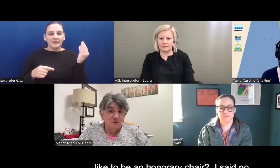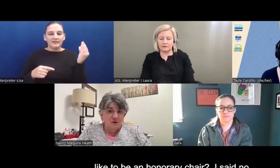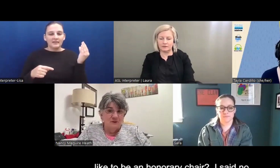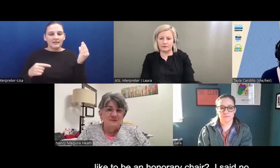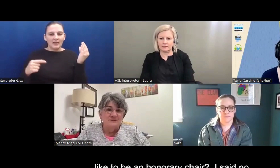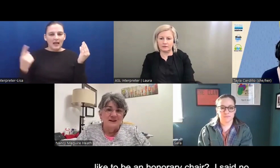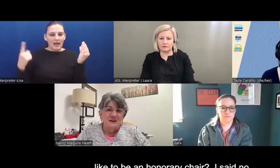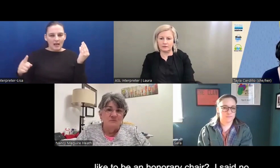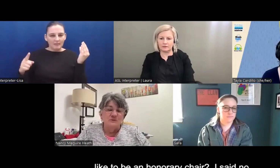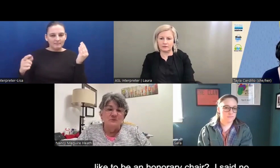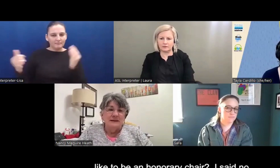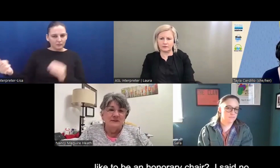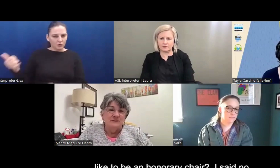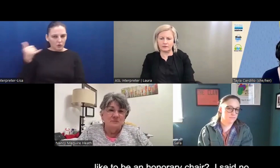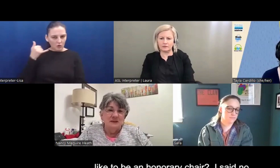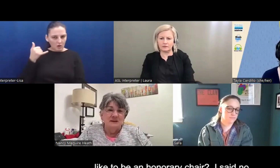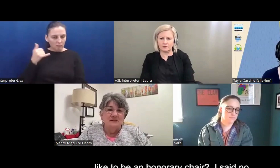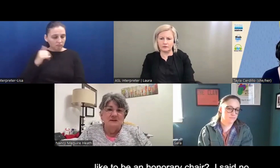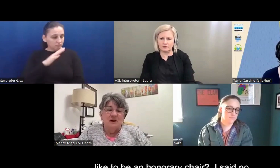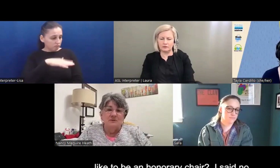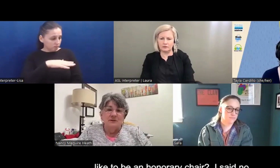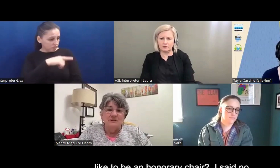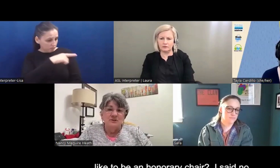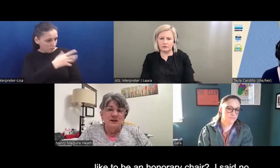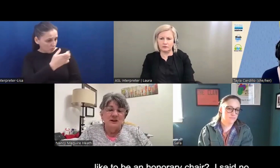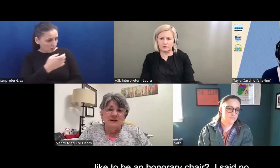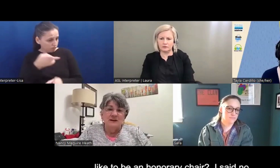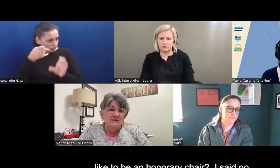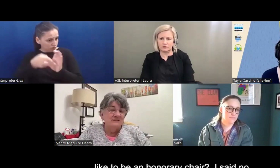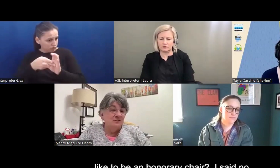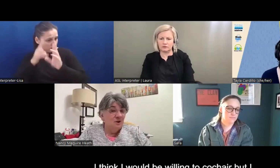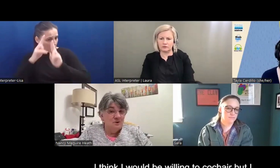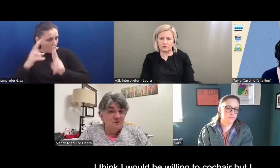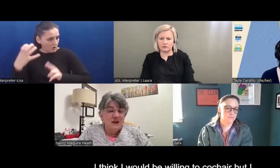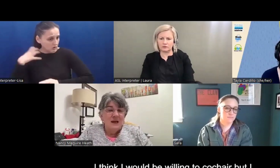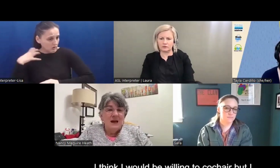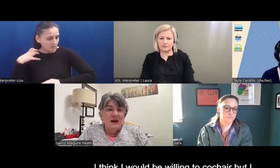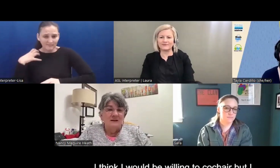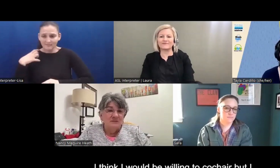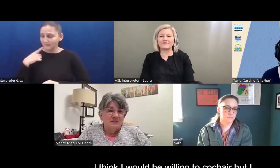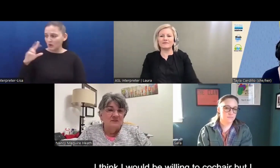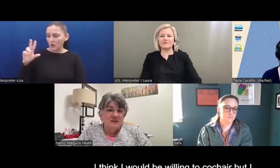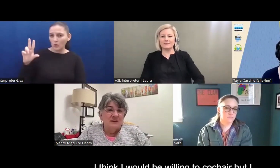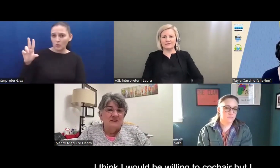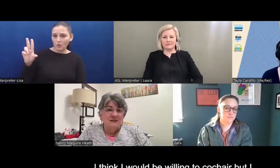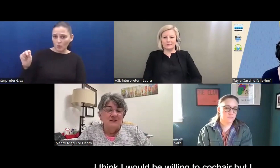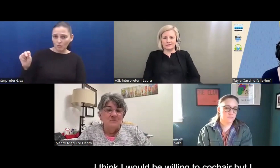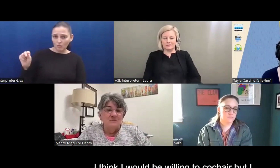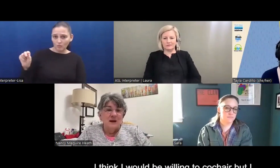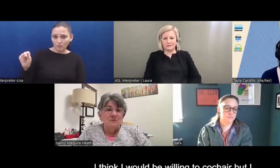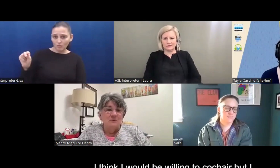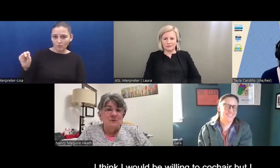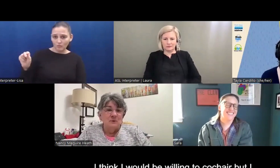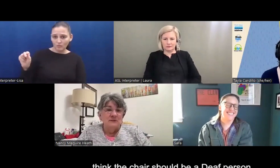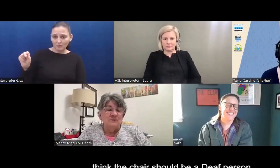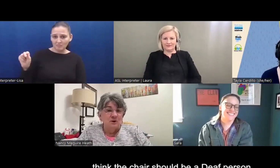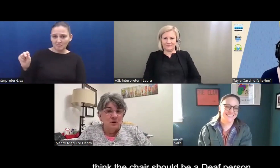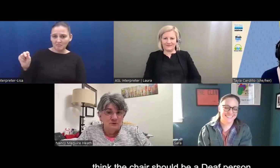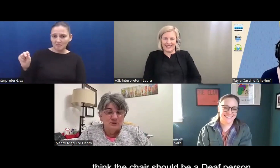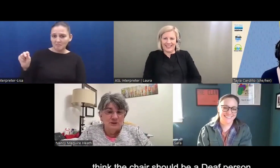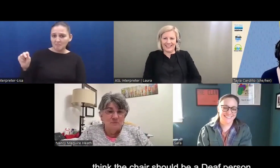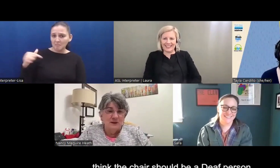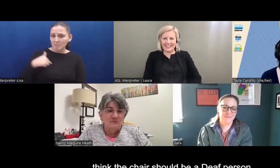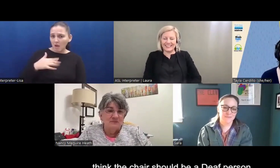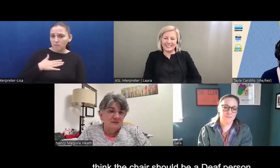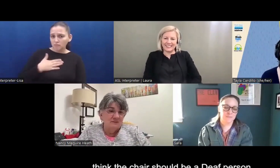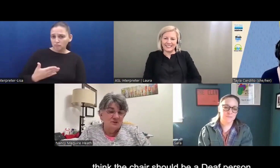a phone call saying, would you like to be an honorary chair? And I said, no, I think that, um, I would be willing to co